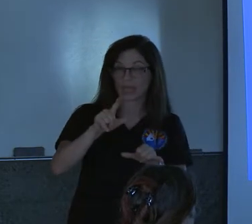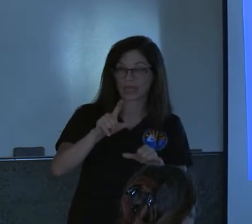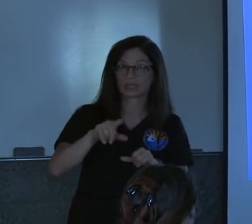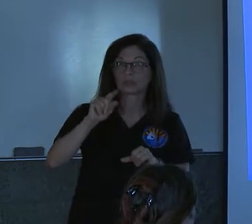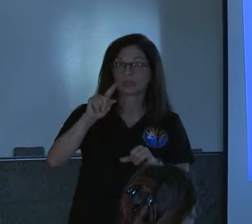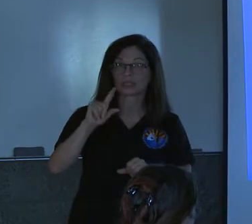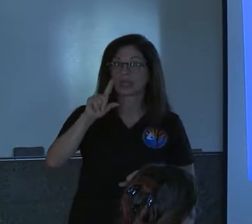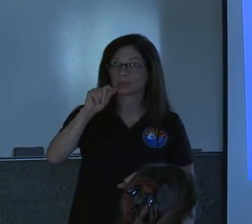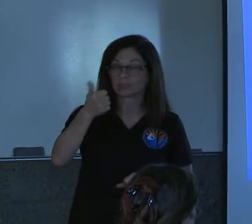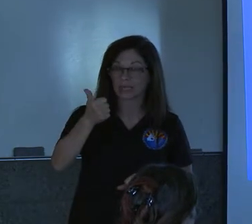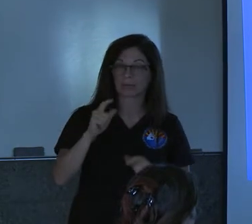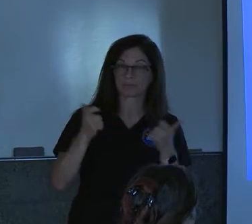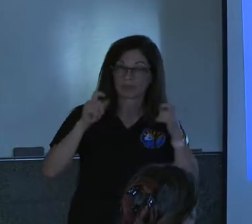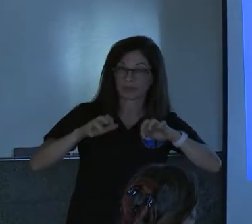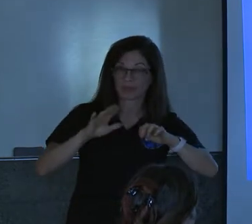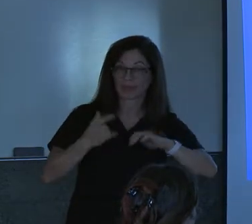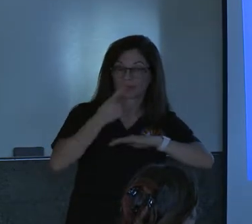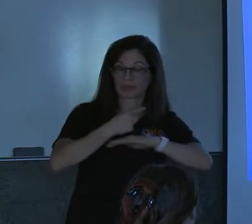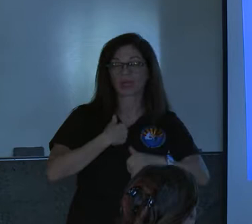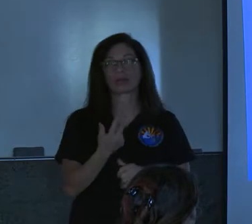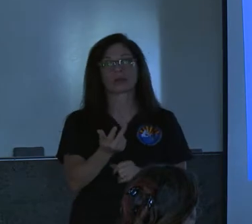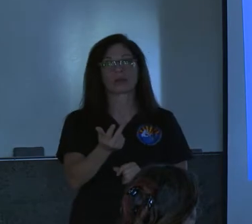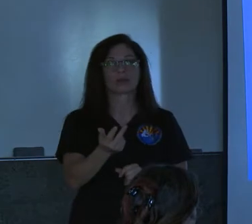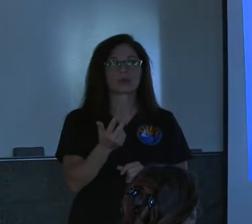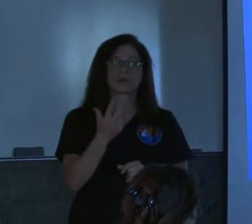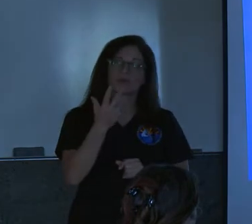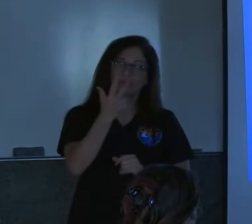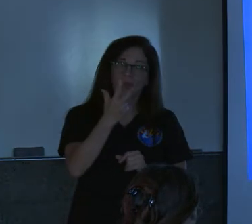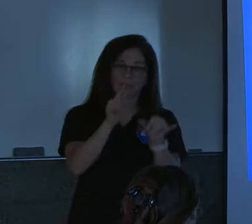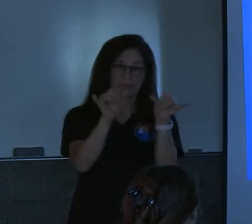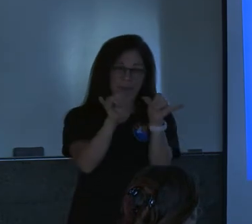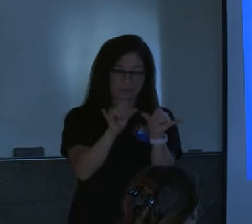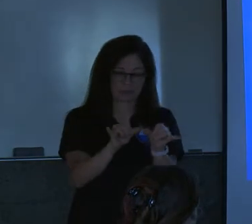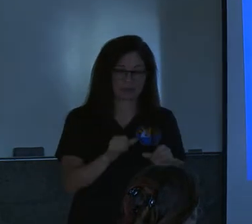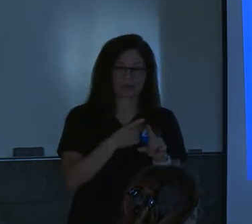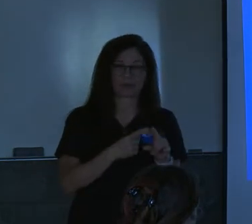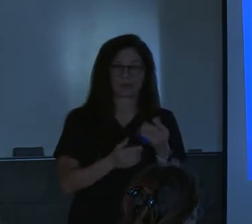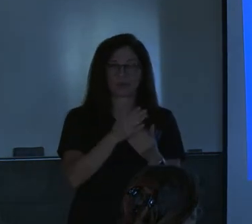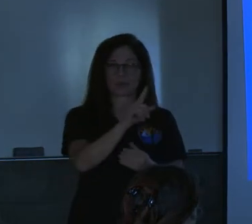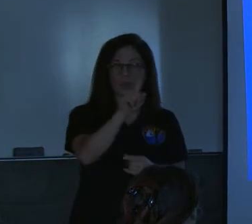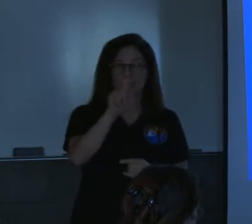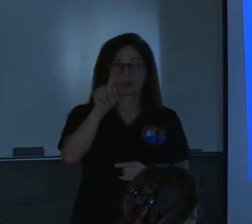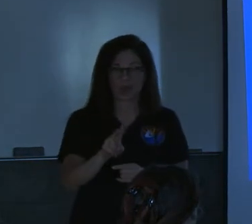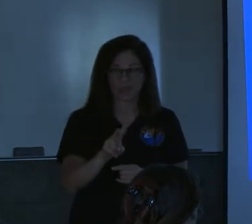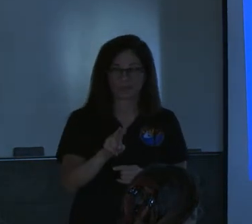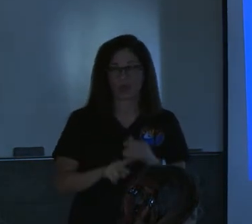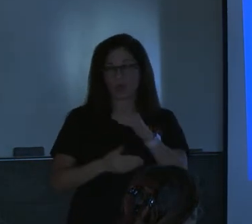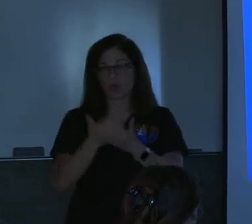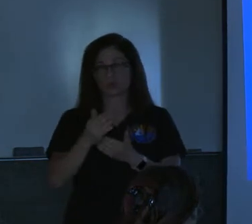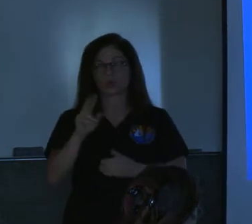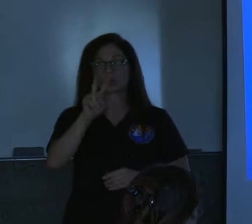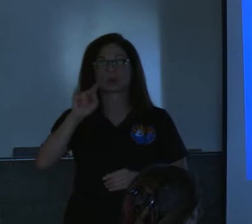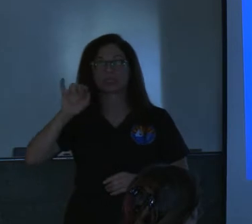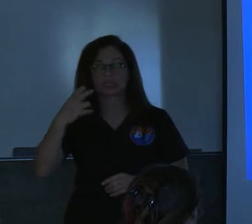big flood in 2010 we had uh three uh primary measurements from almost one and a half to almost two inches of